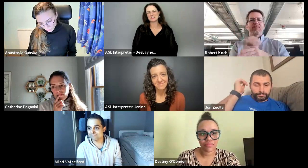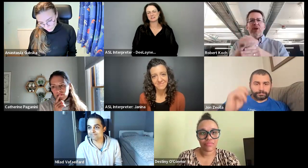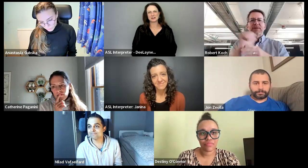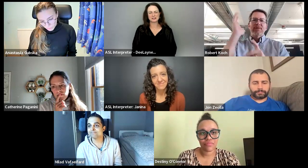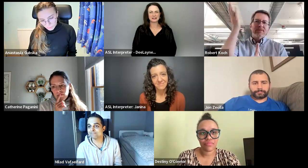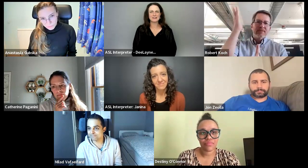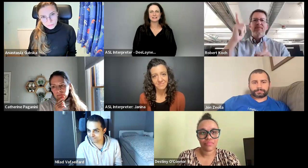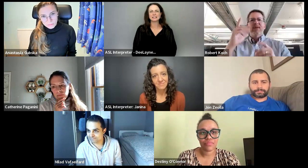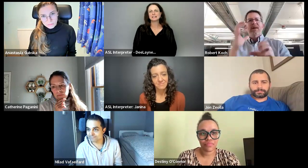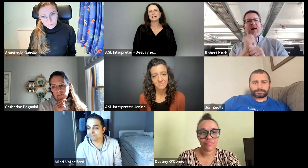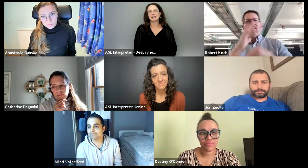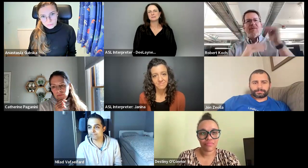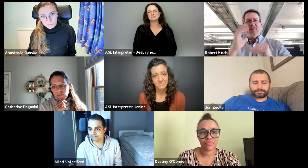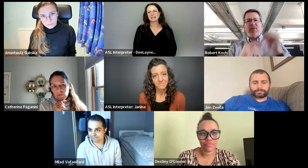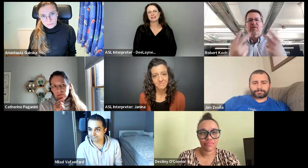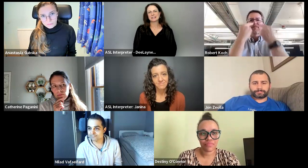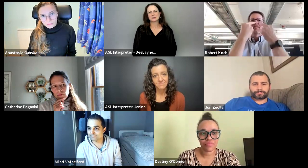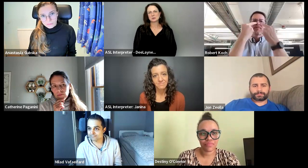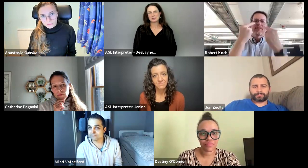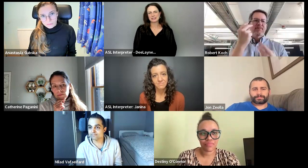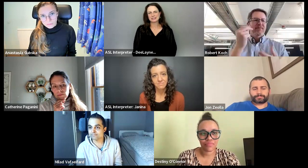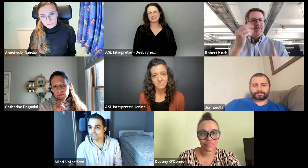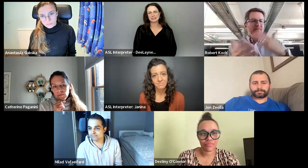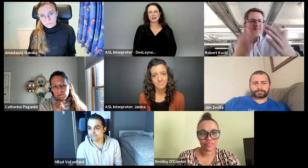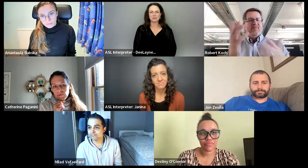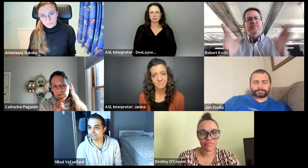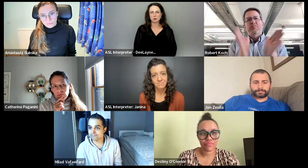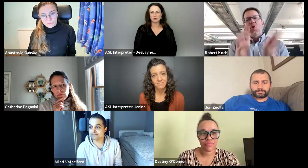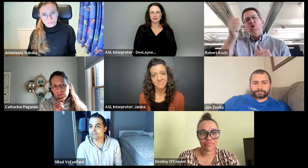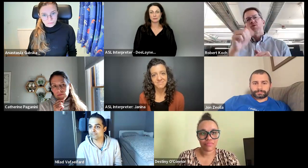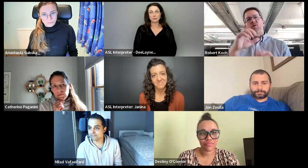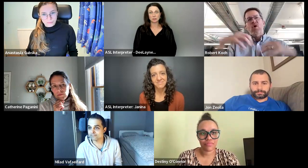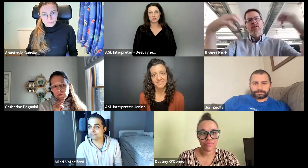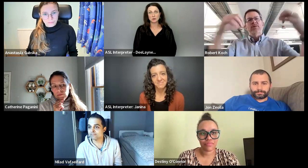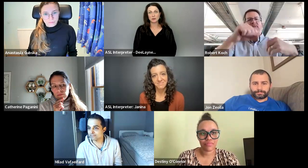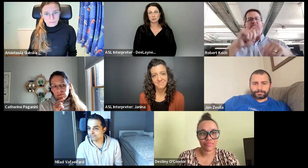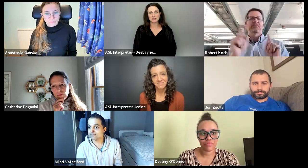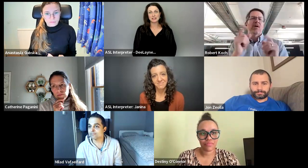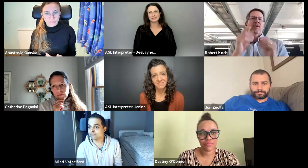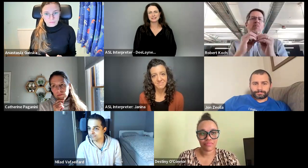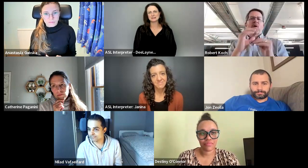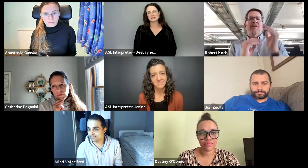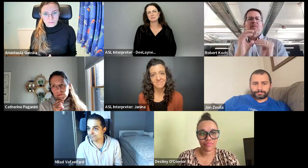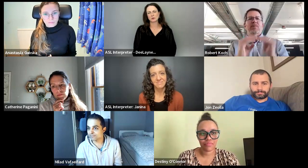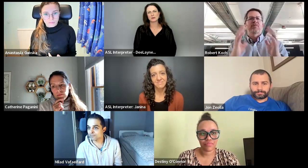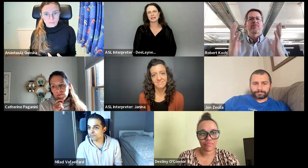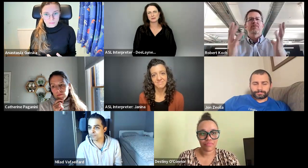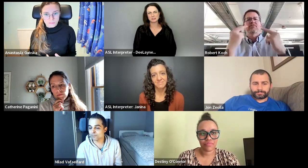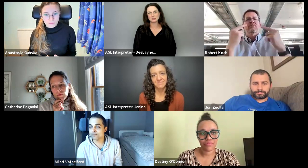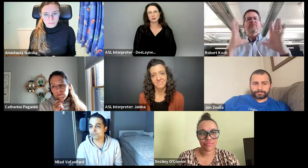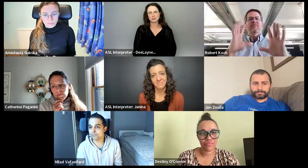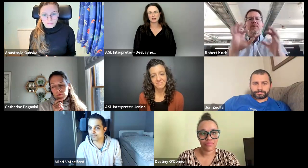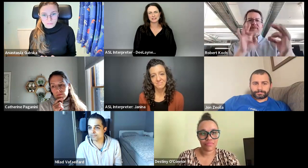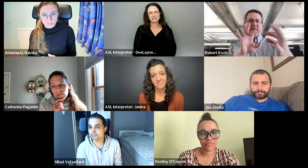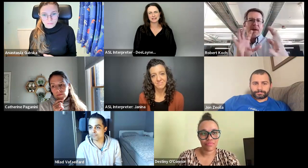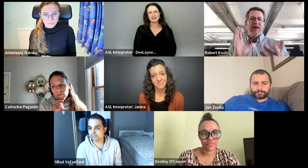conference for deaf and hard of hearing having, um, like 10 or 20 minutes to get comfortable with having people look at you while you present before you get out